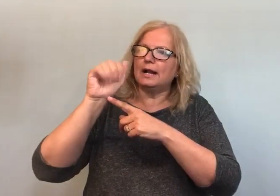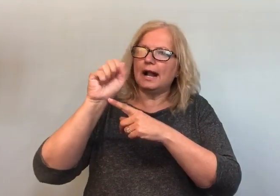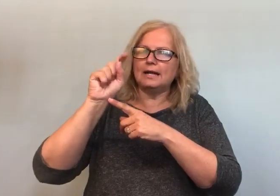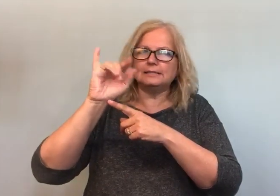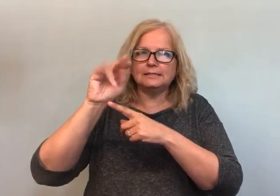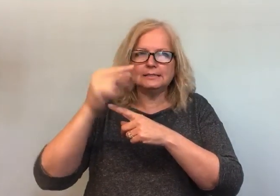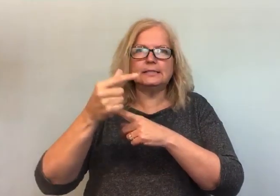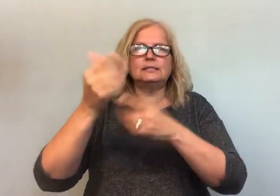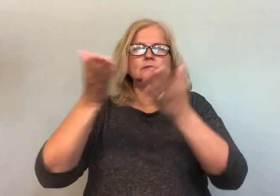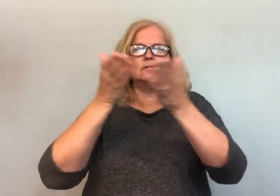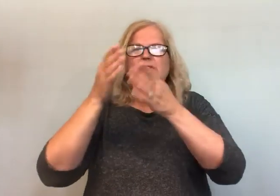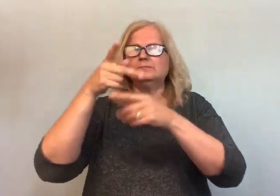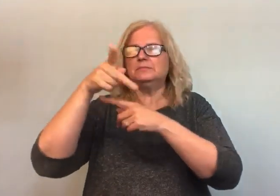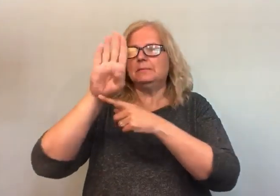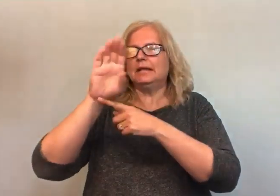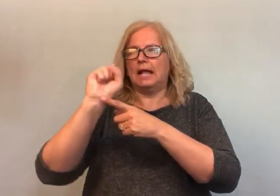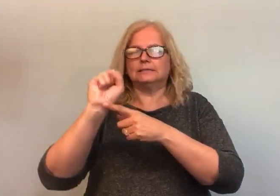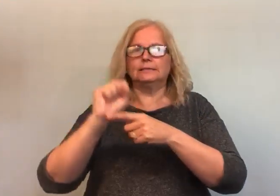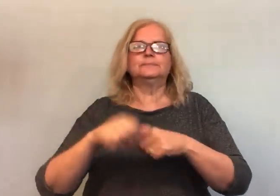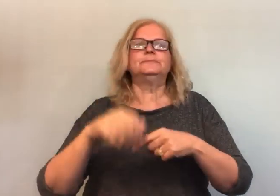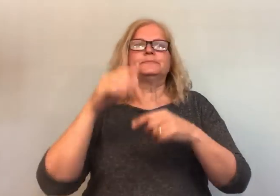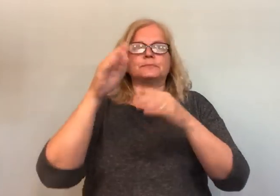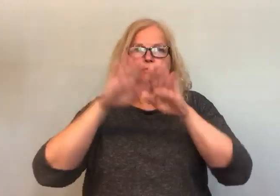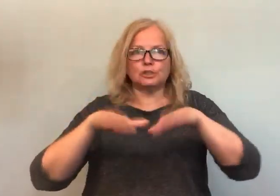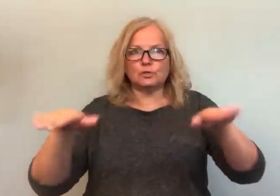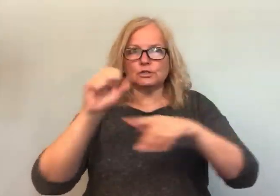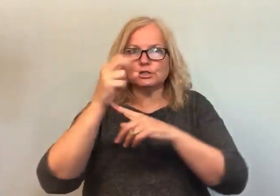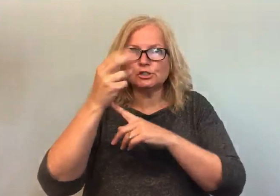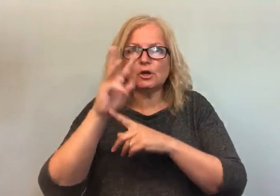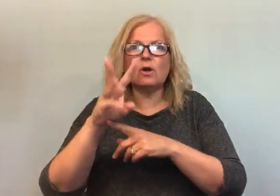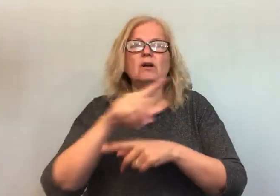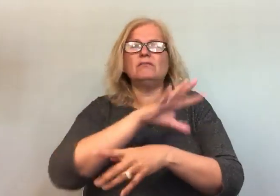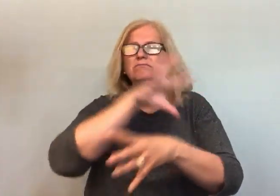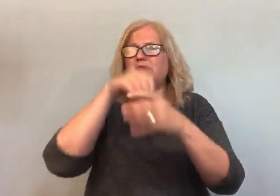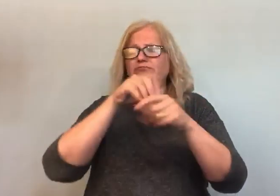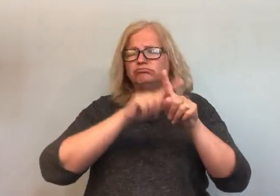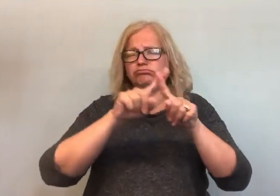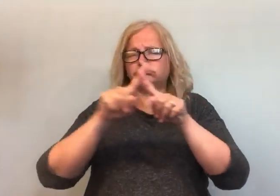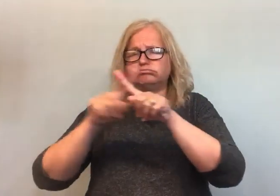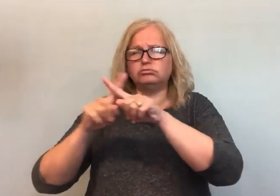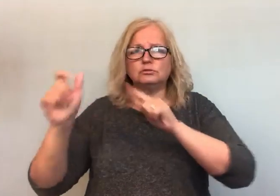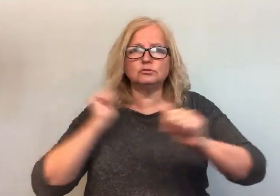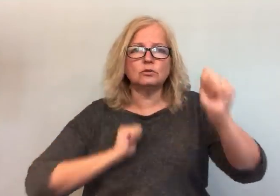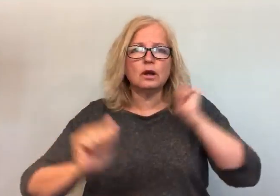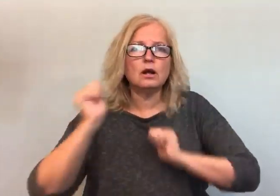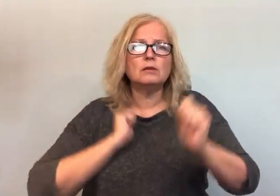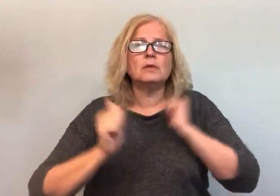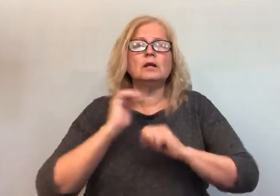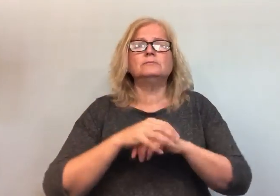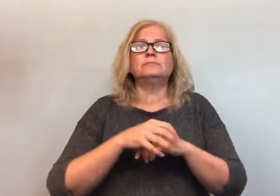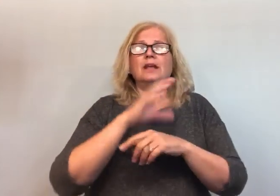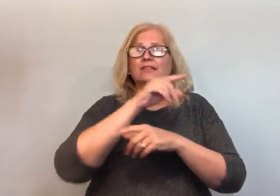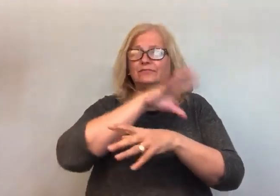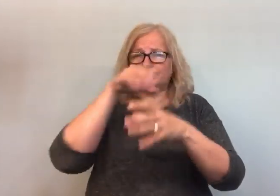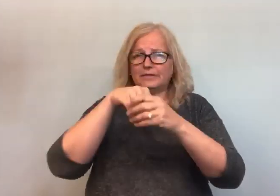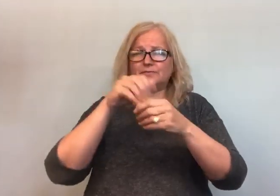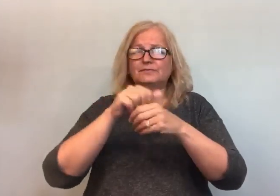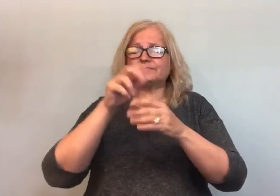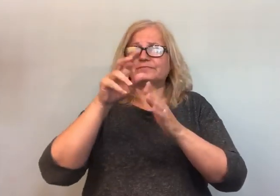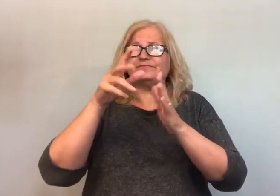children's shows, various theater productions, and